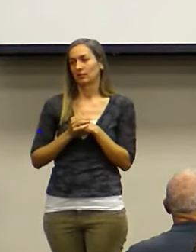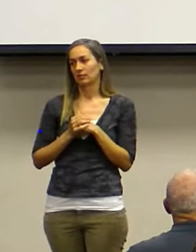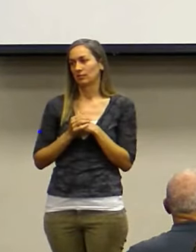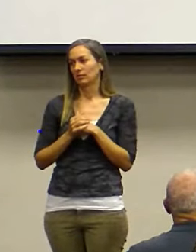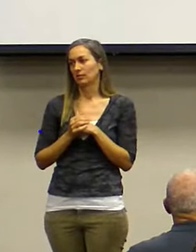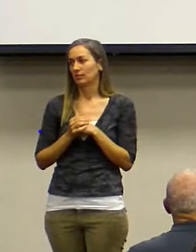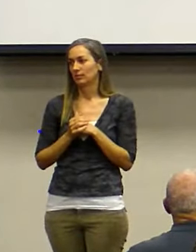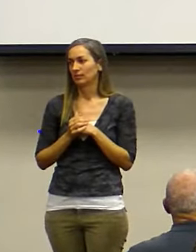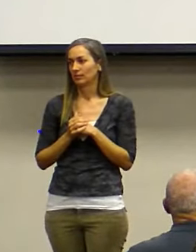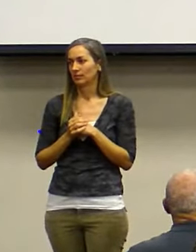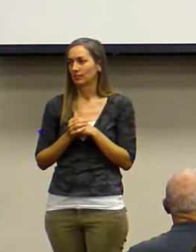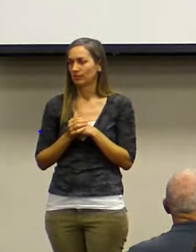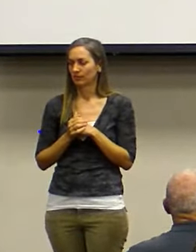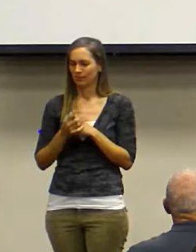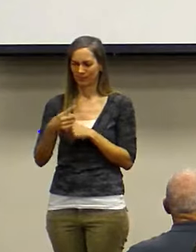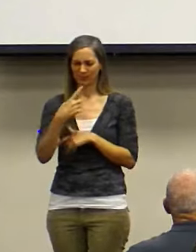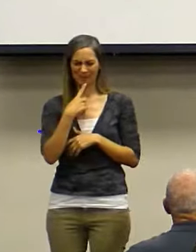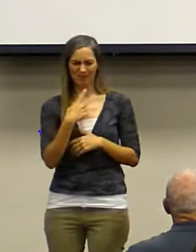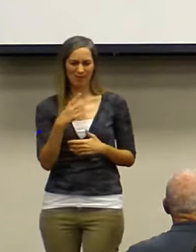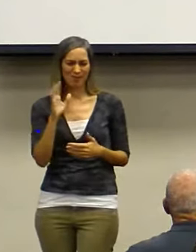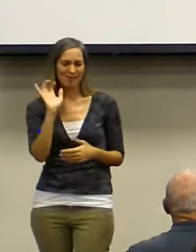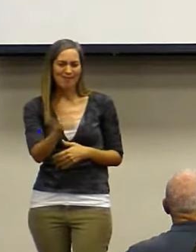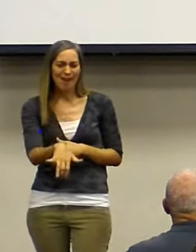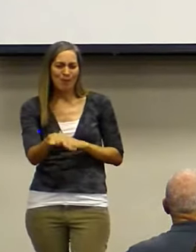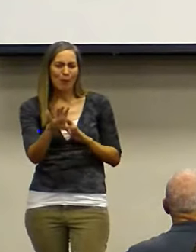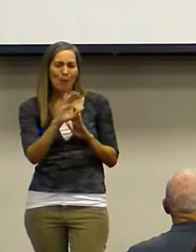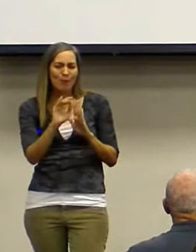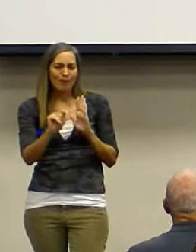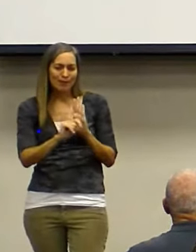So you're saying, well, that's Old Testament. Okay.